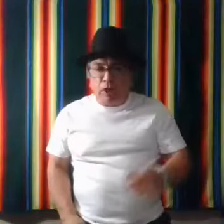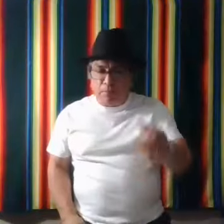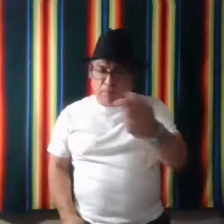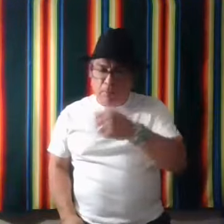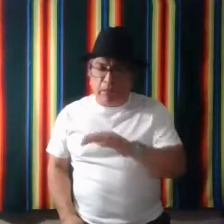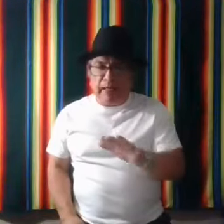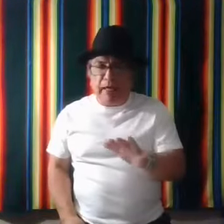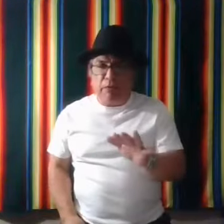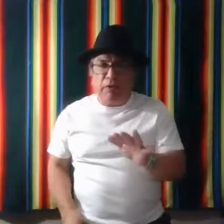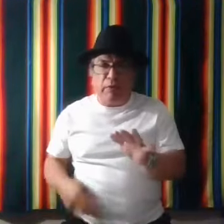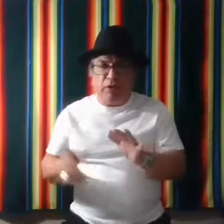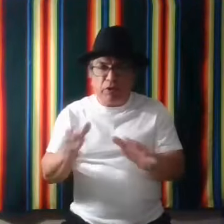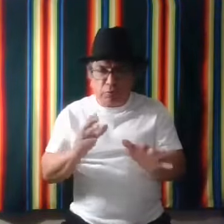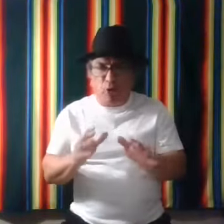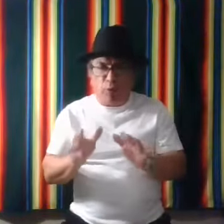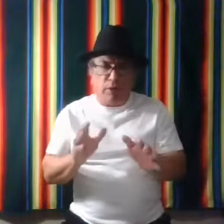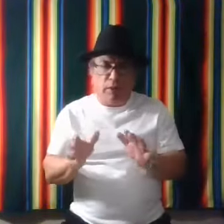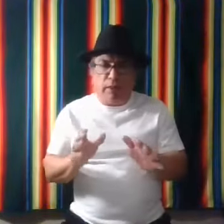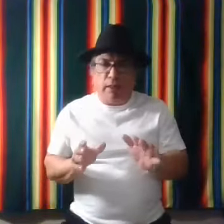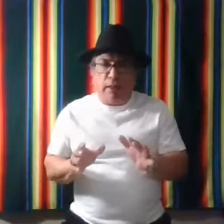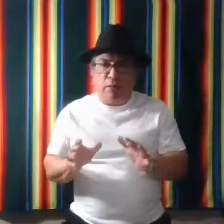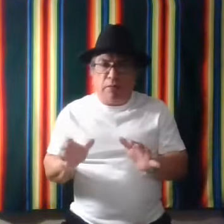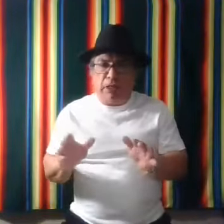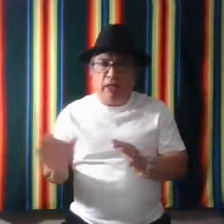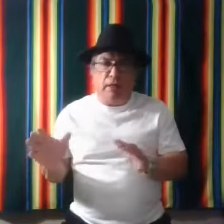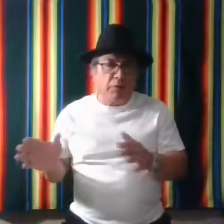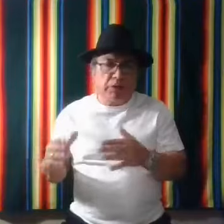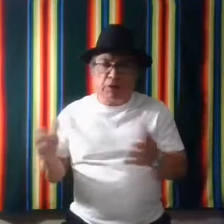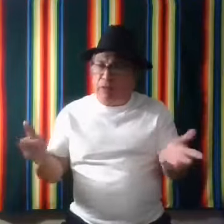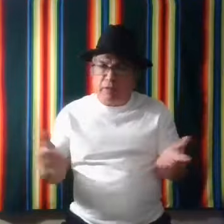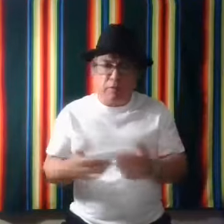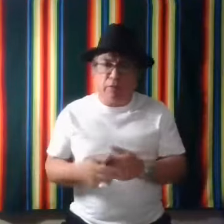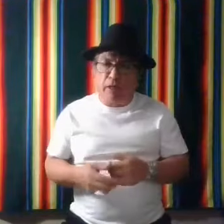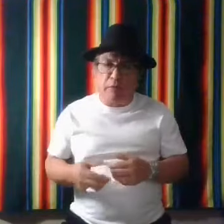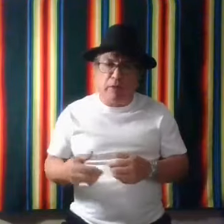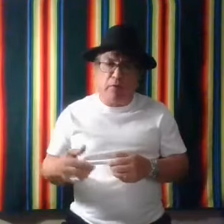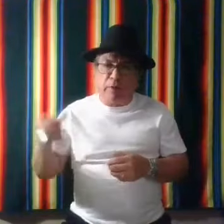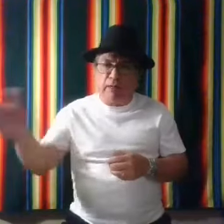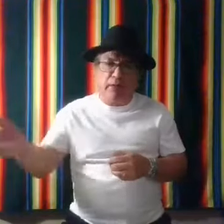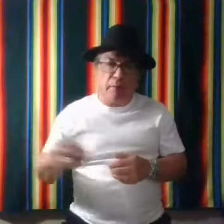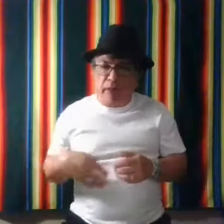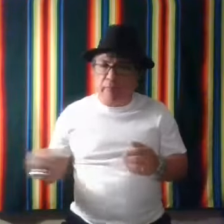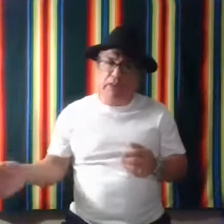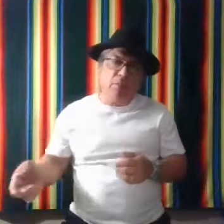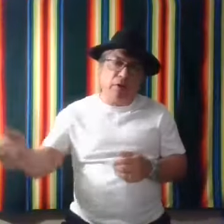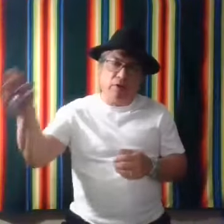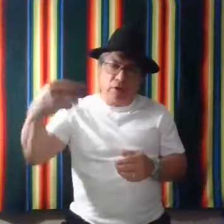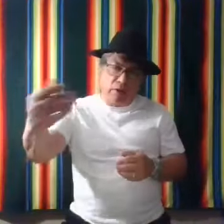um, my dad, he would, he would use both, uh, many times, especially around supper time, you know, we'd be outside playing basketball and you're right.